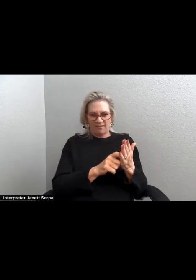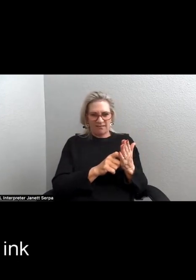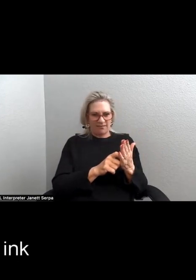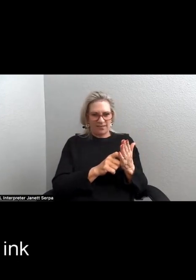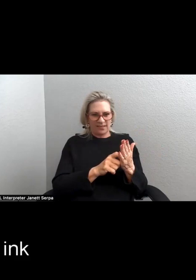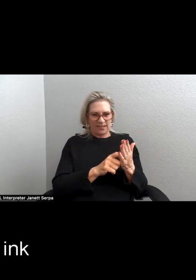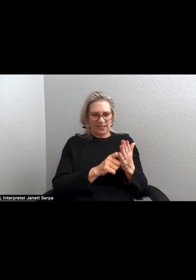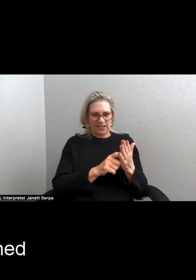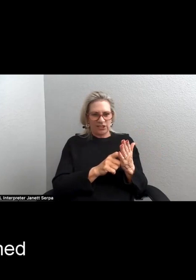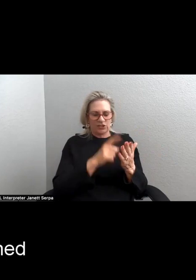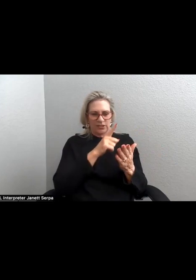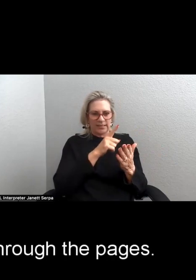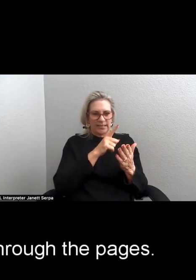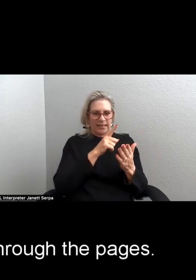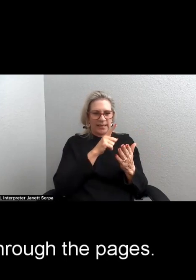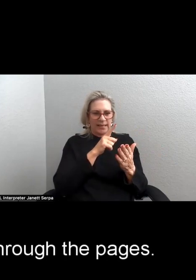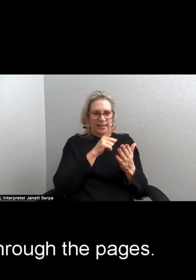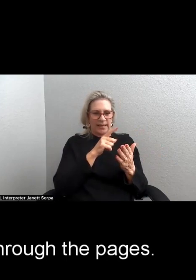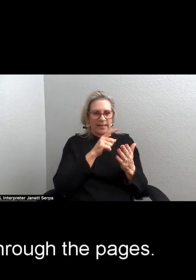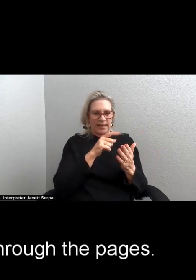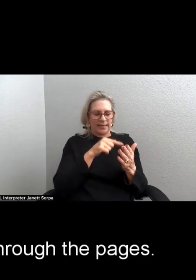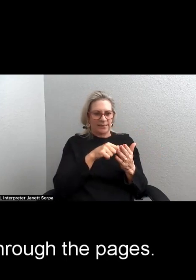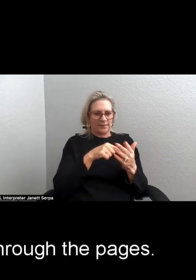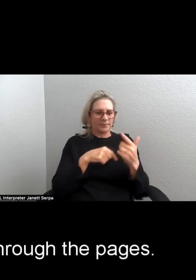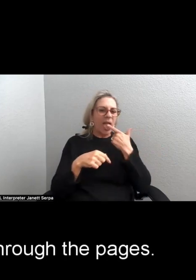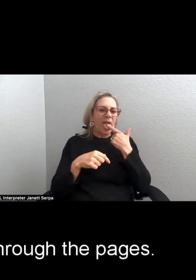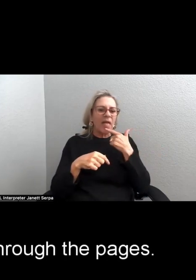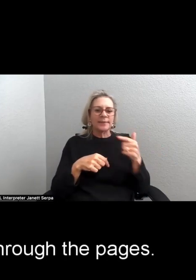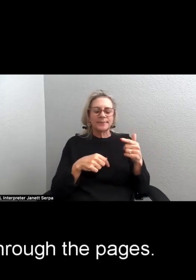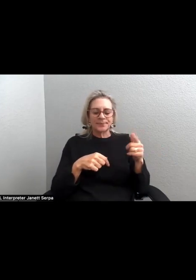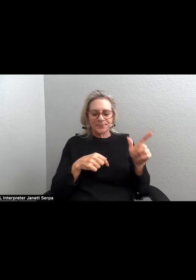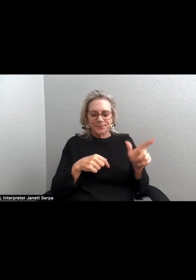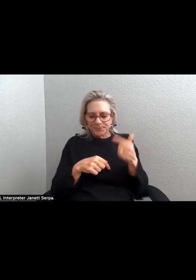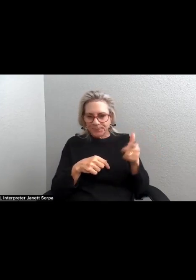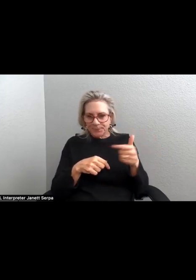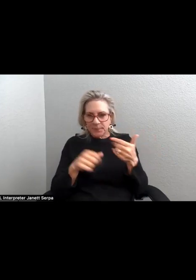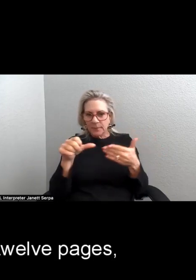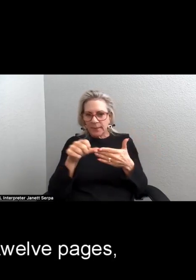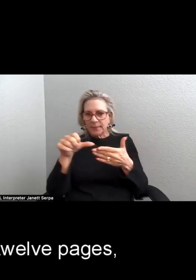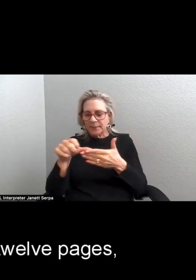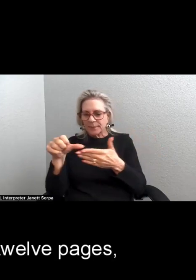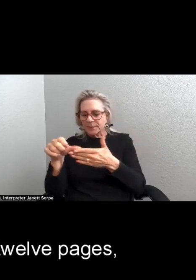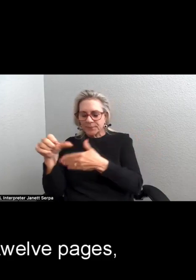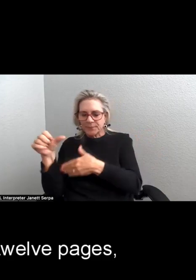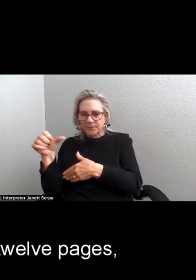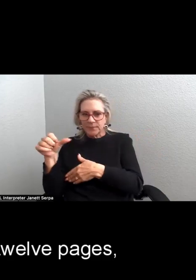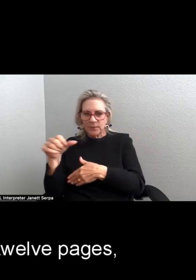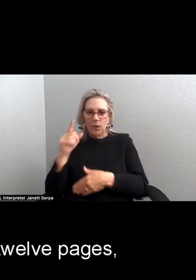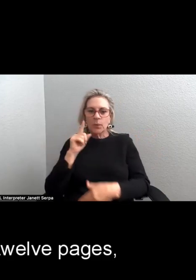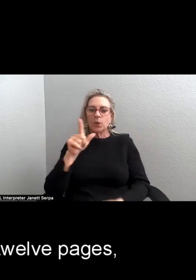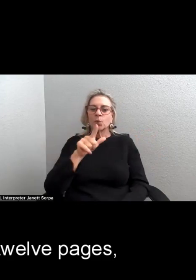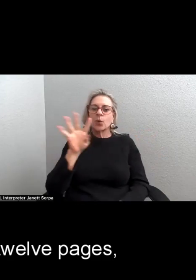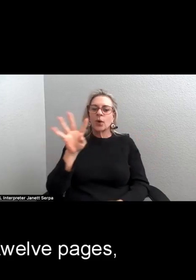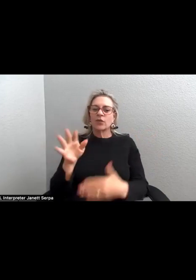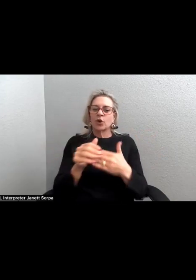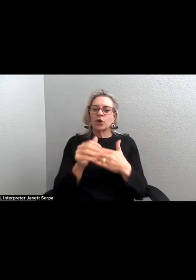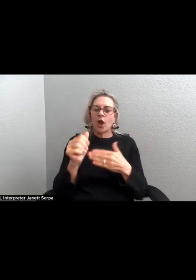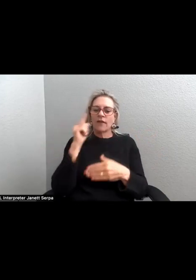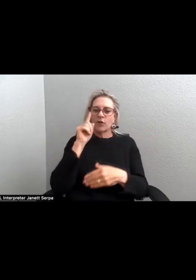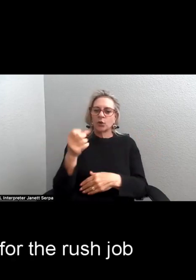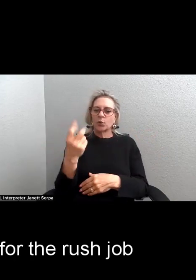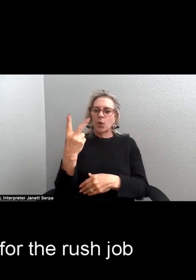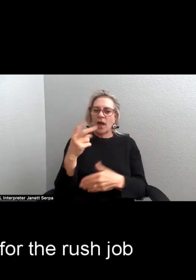an ink-stained index finger, flips through the pages. It'll be $24 for 12 pages,